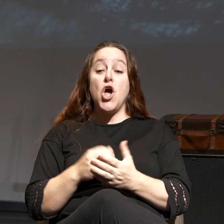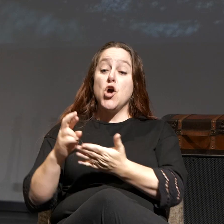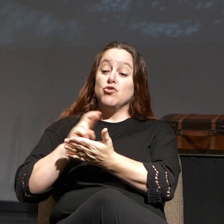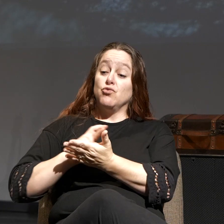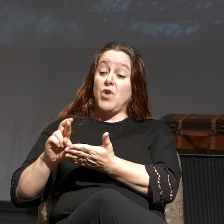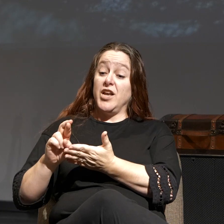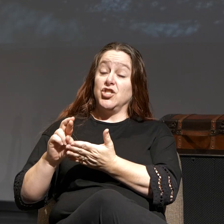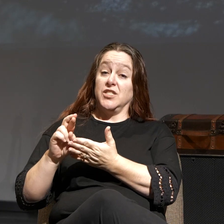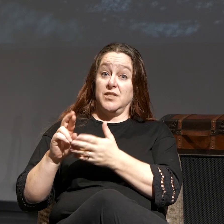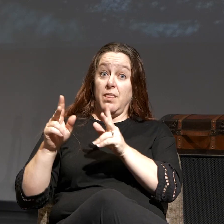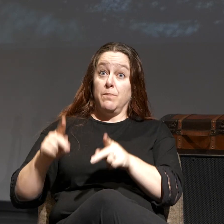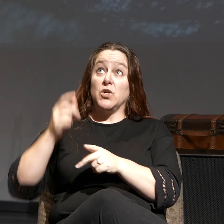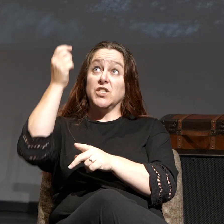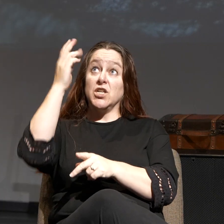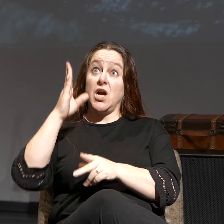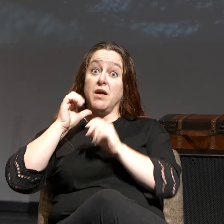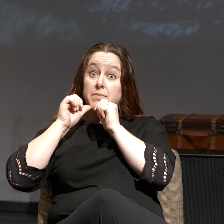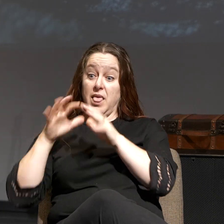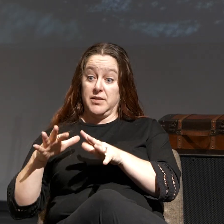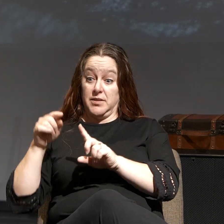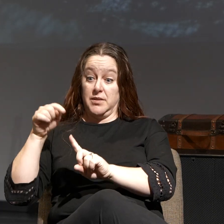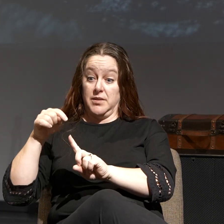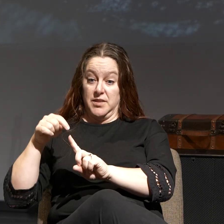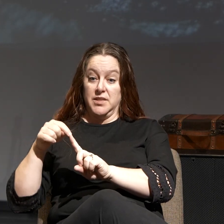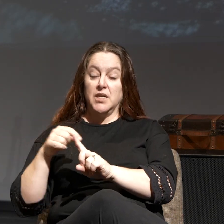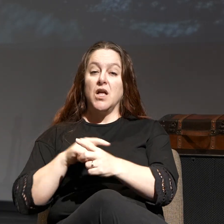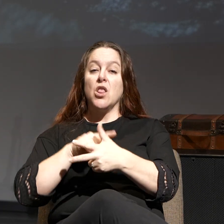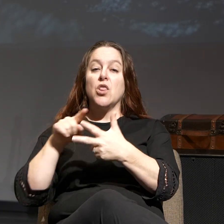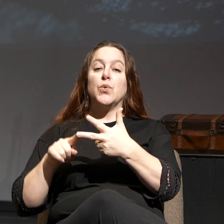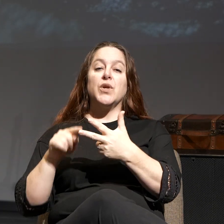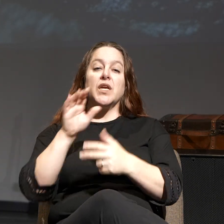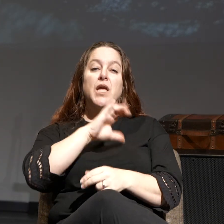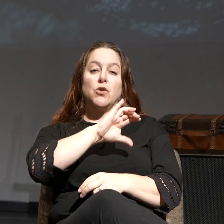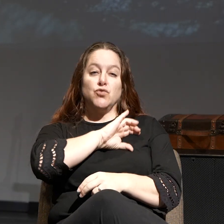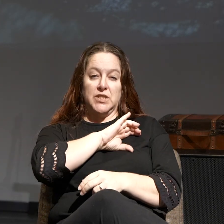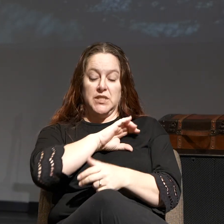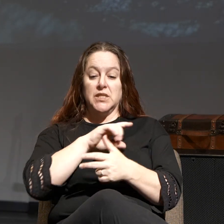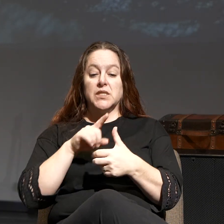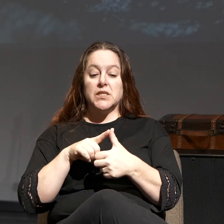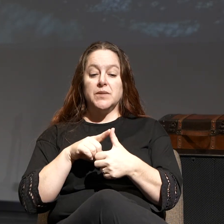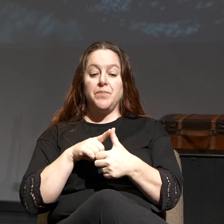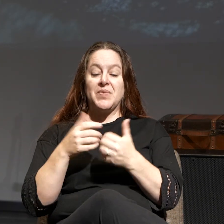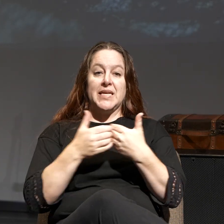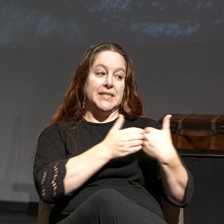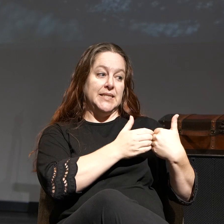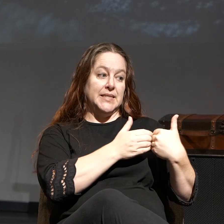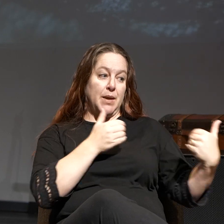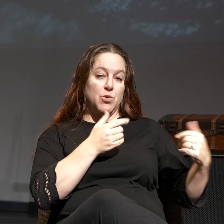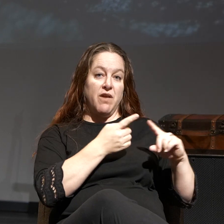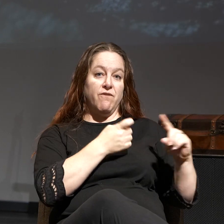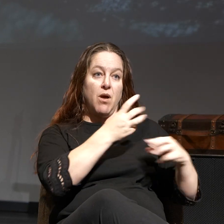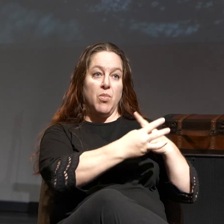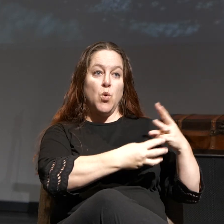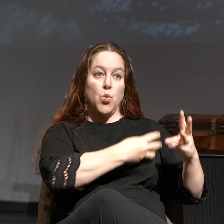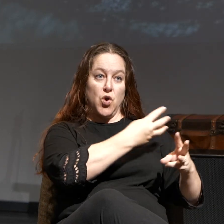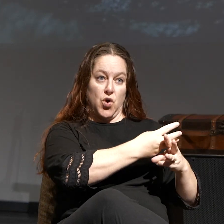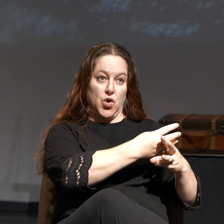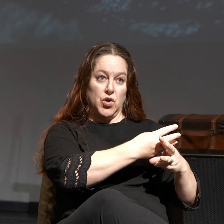the person God blesses, is… and you can see three things, three characteristics, separated from the world,